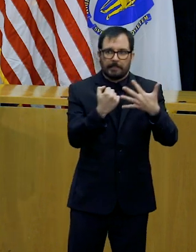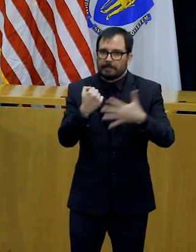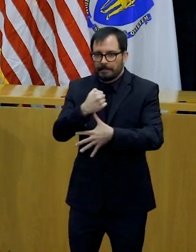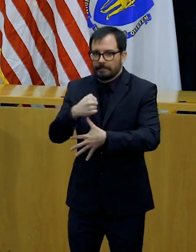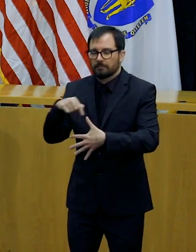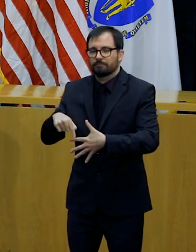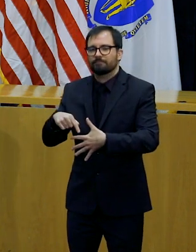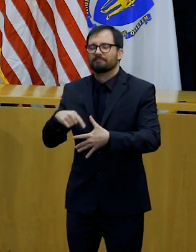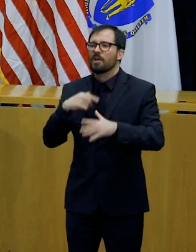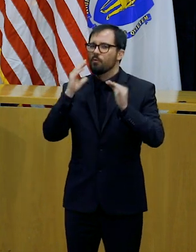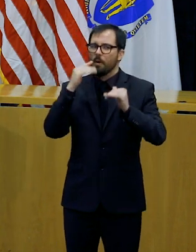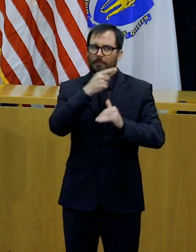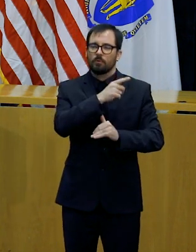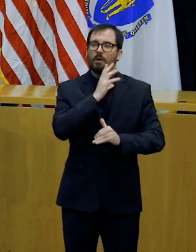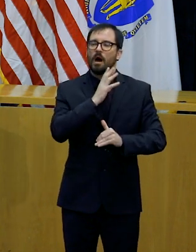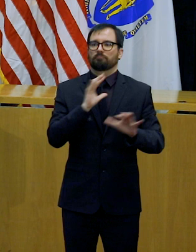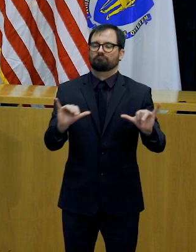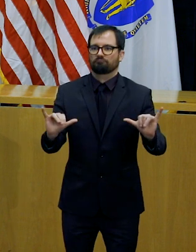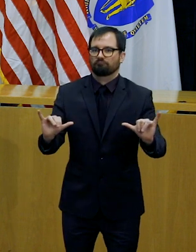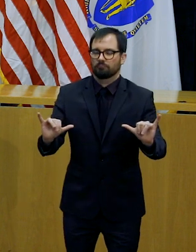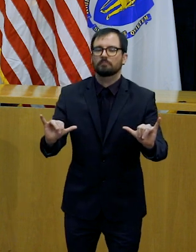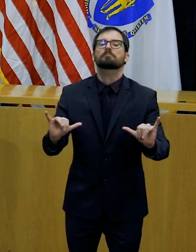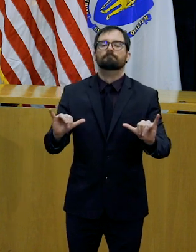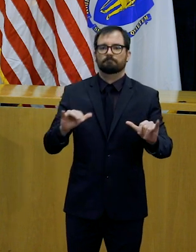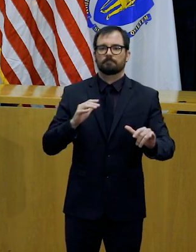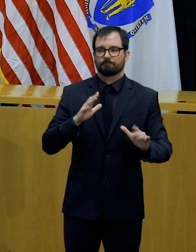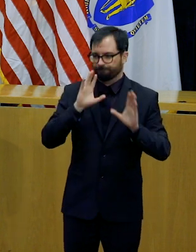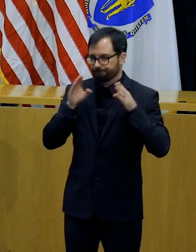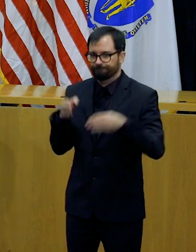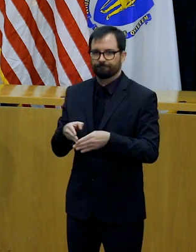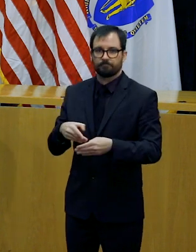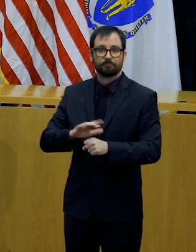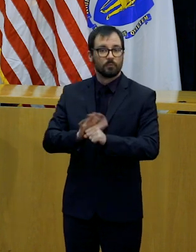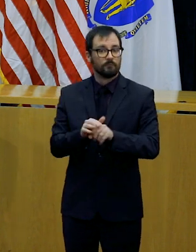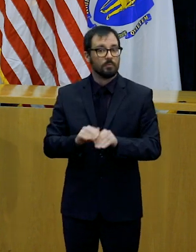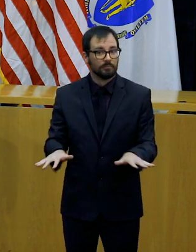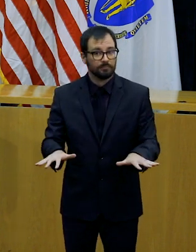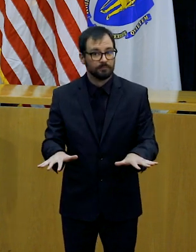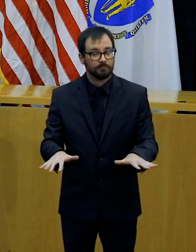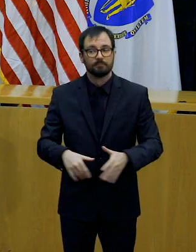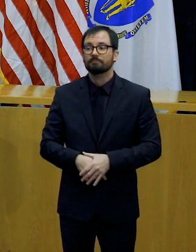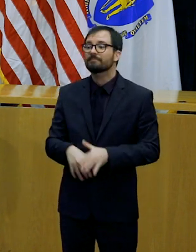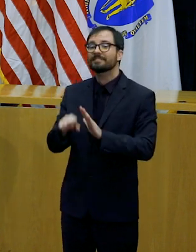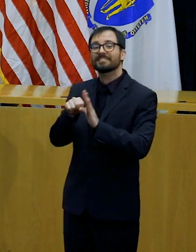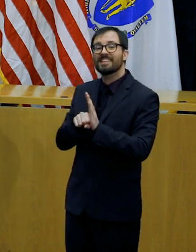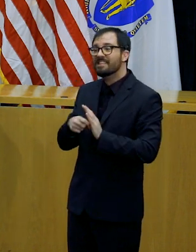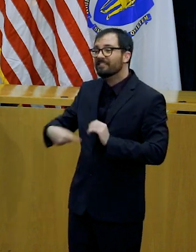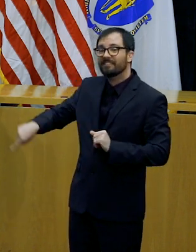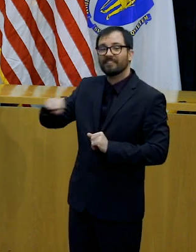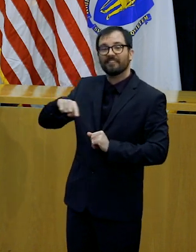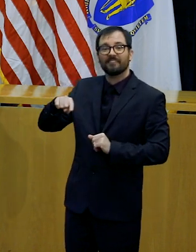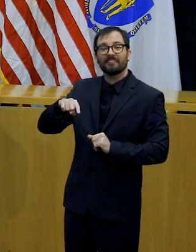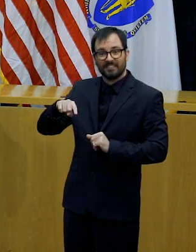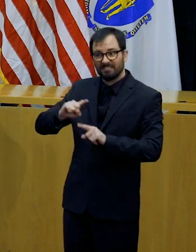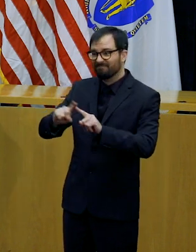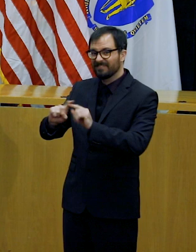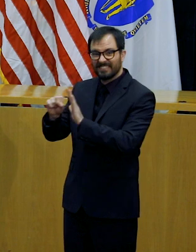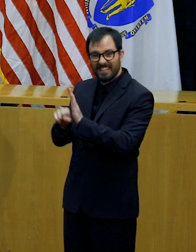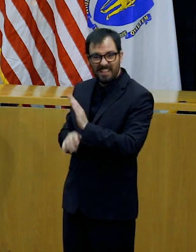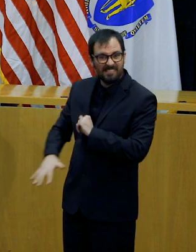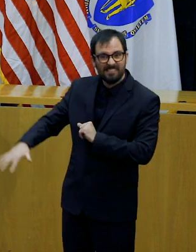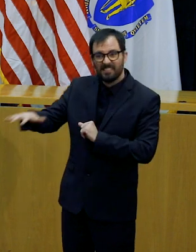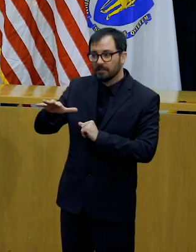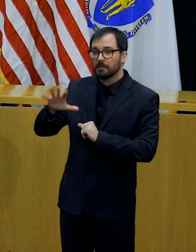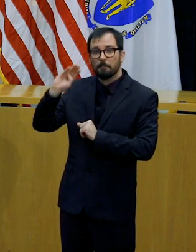As I said, governors, mayors, and other elected officials at the state and local level are stepping up on this.